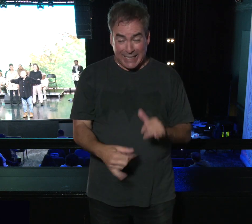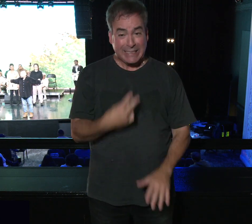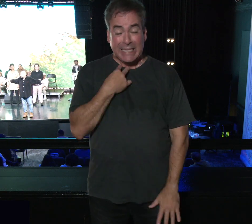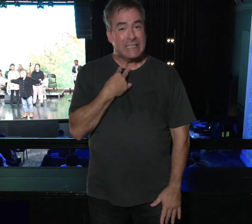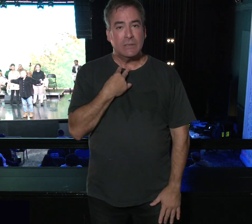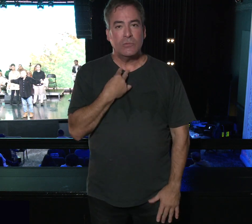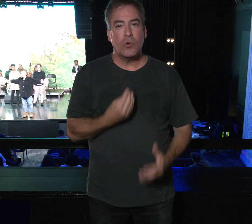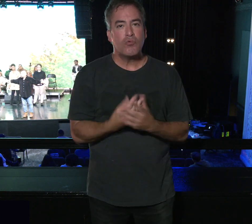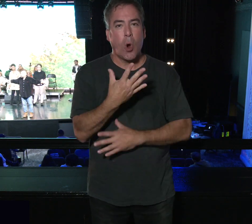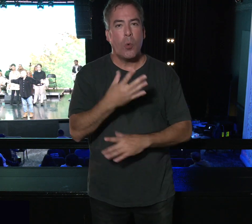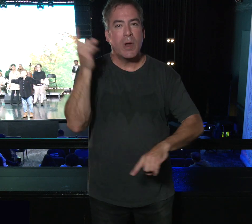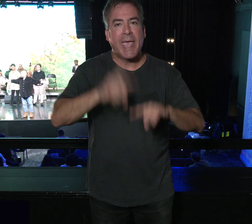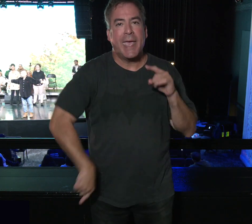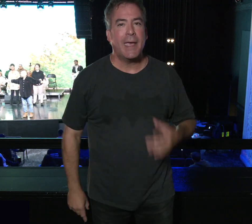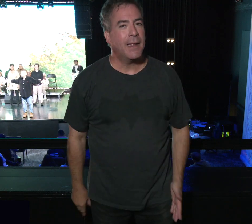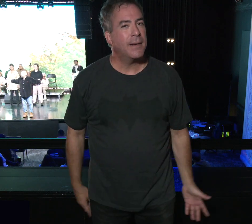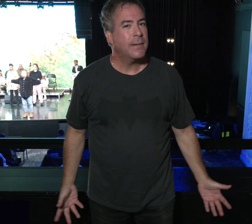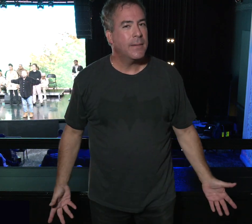don't grow.